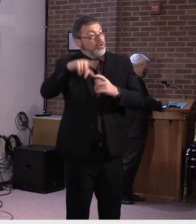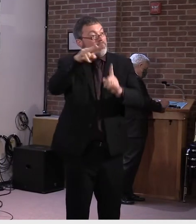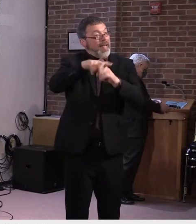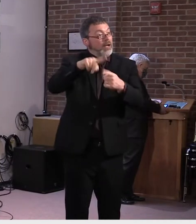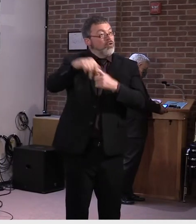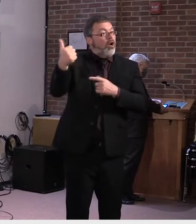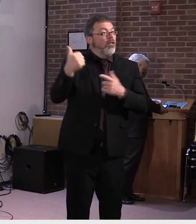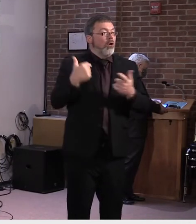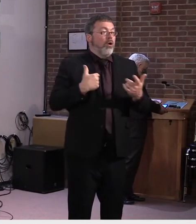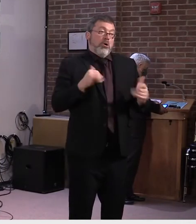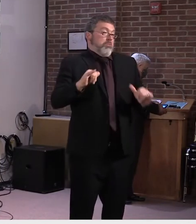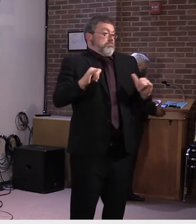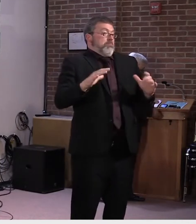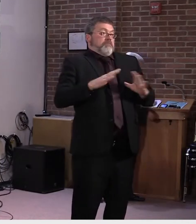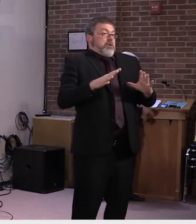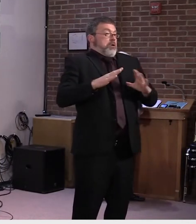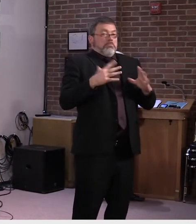opportunity.